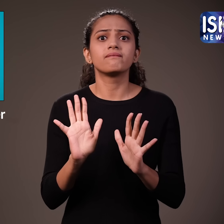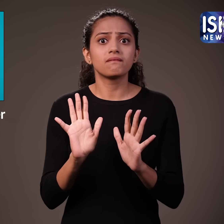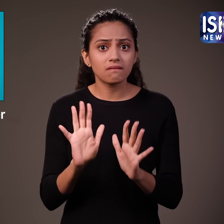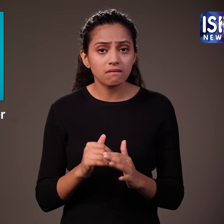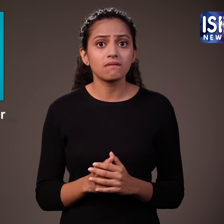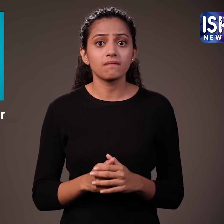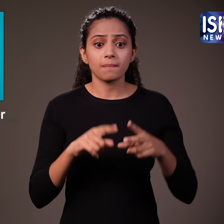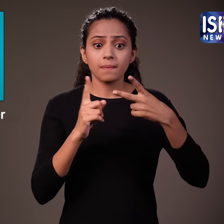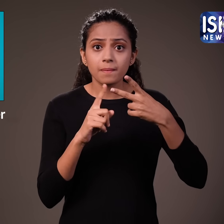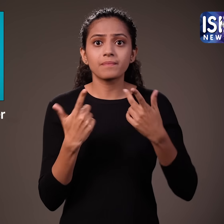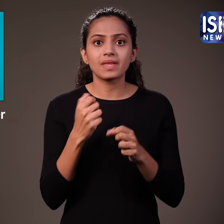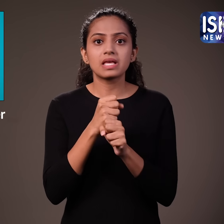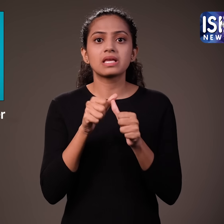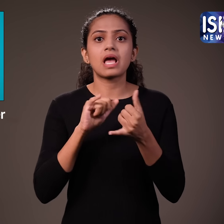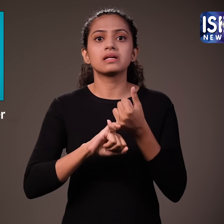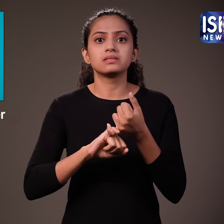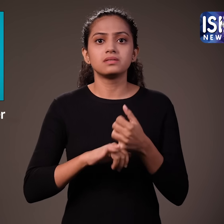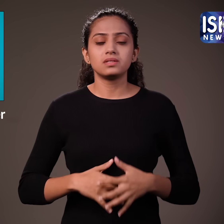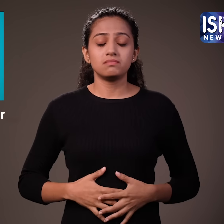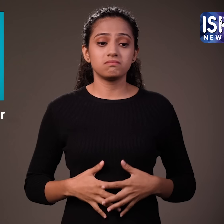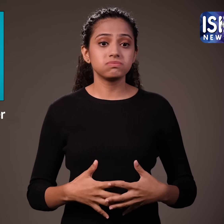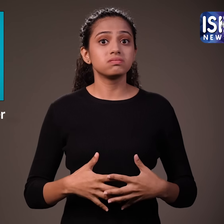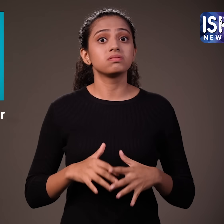It also causes gas and bloating.